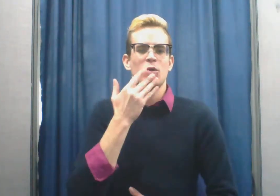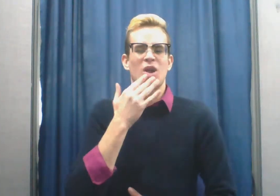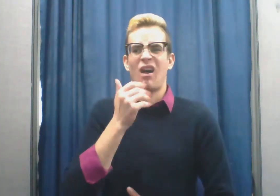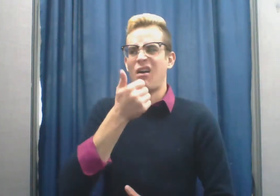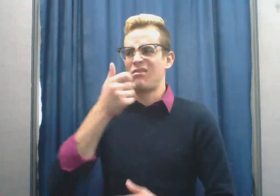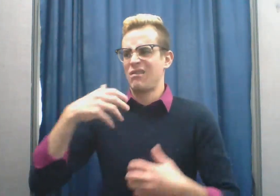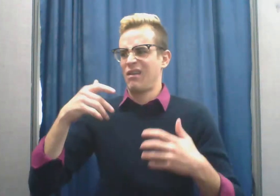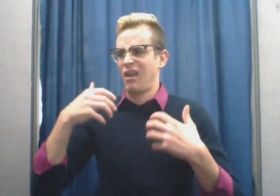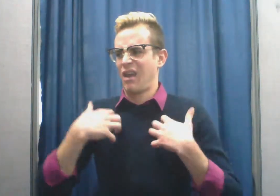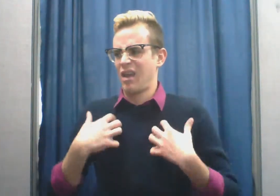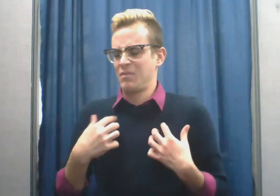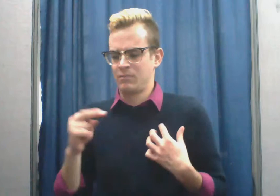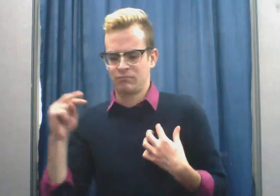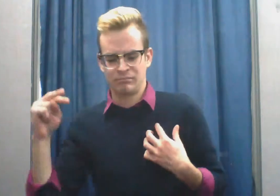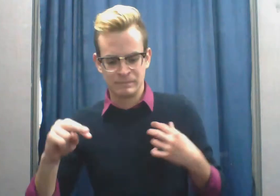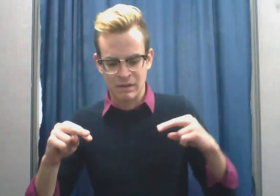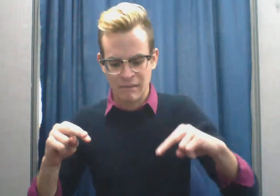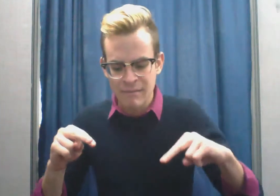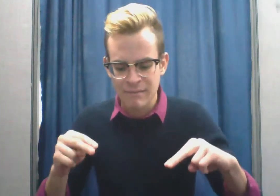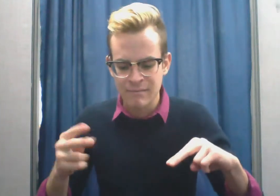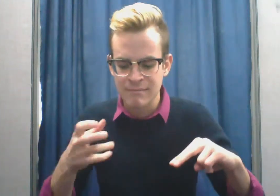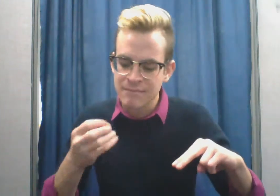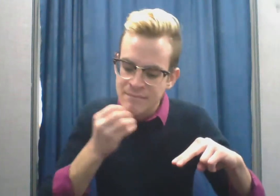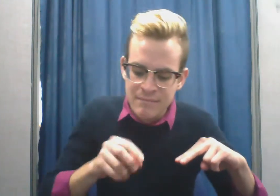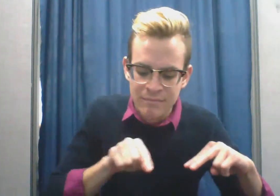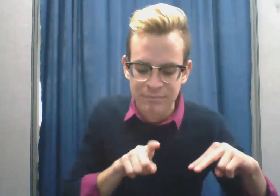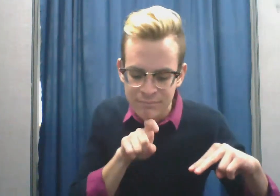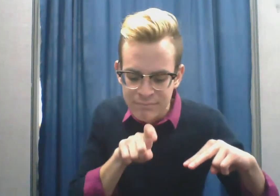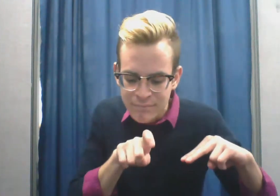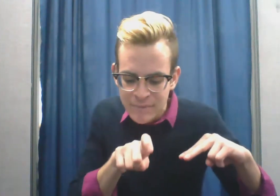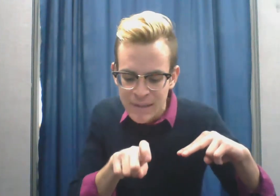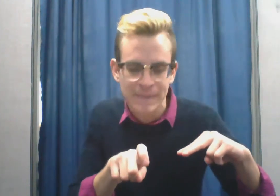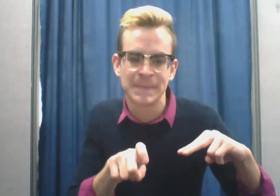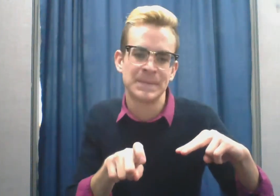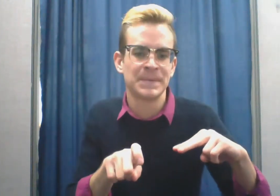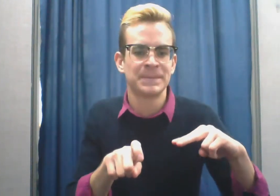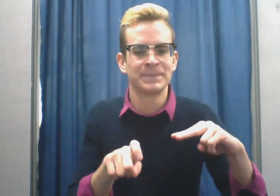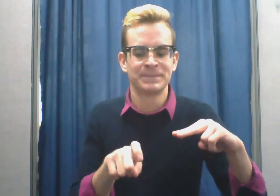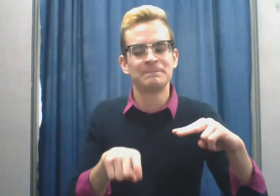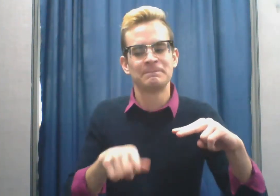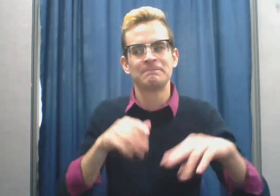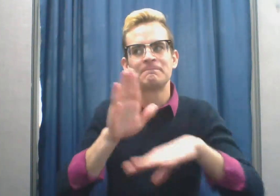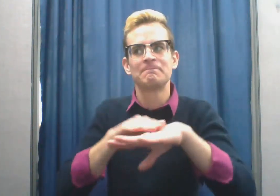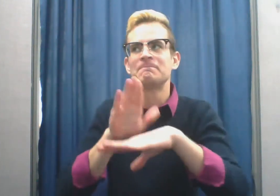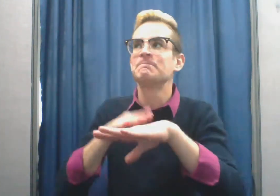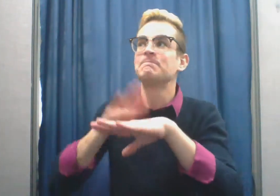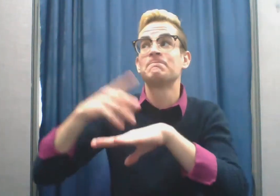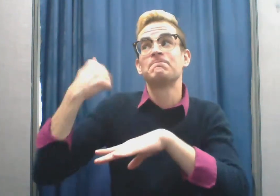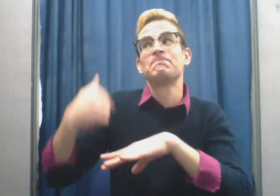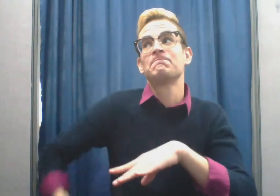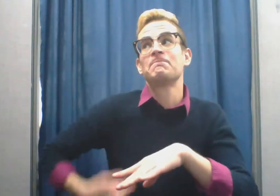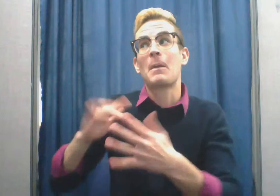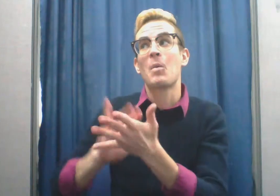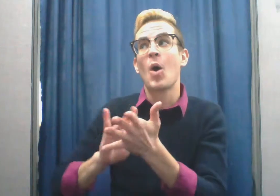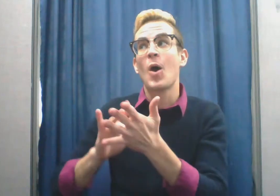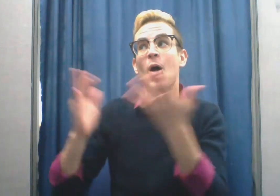Monarch caterpillars like me eat 3,000 times our own body weight. Just imagine that!